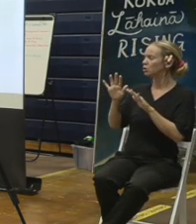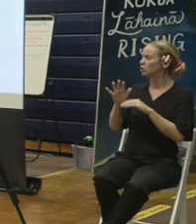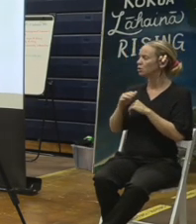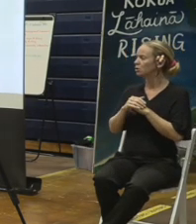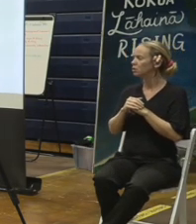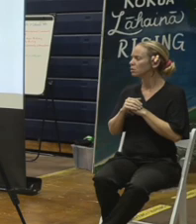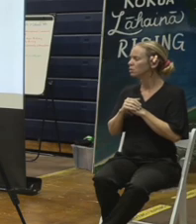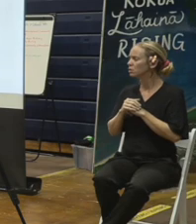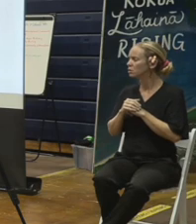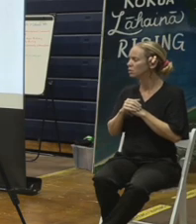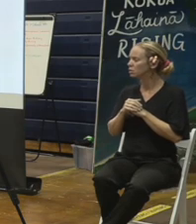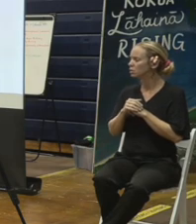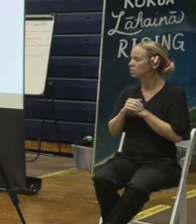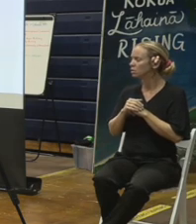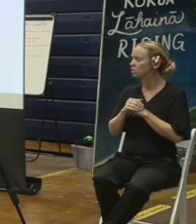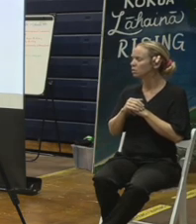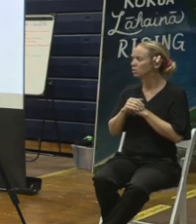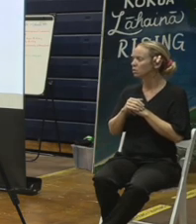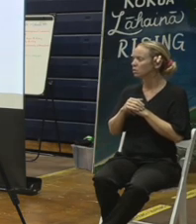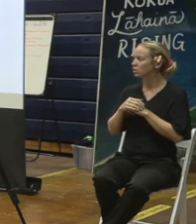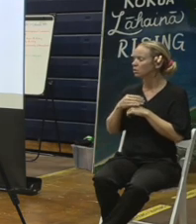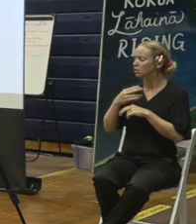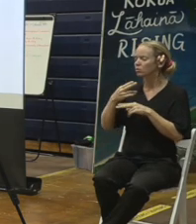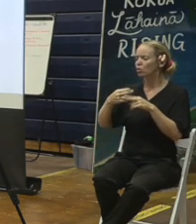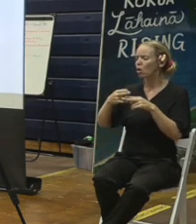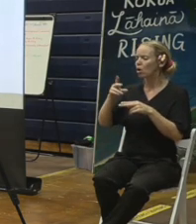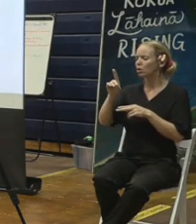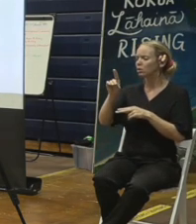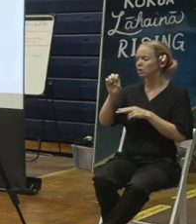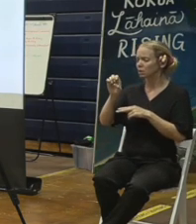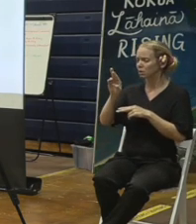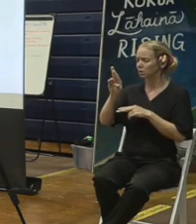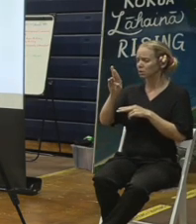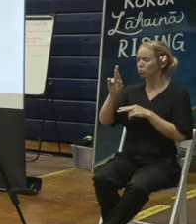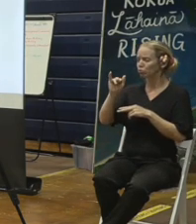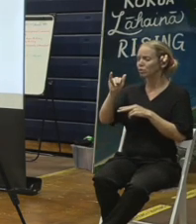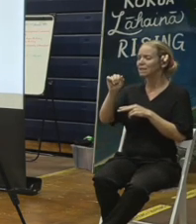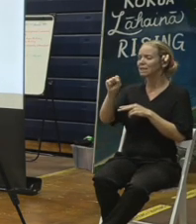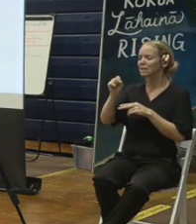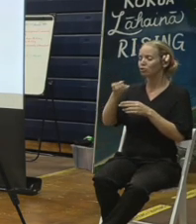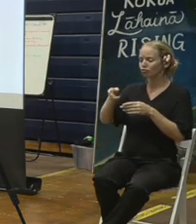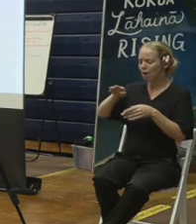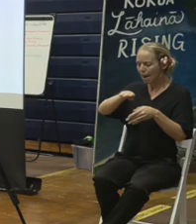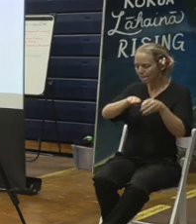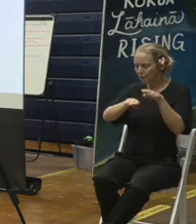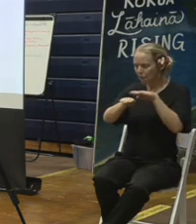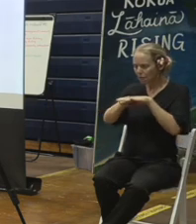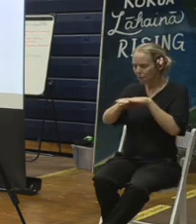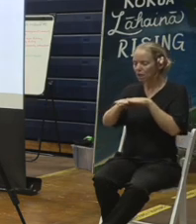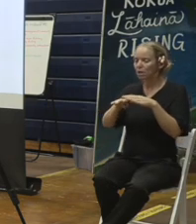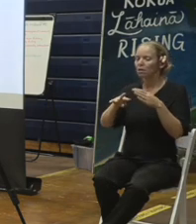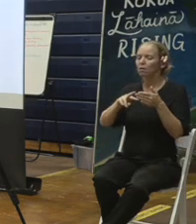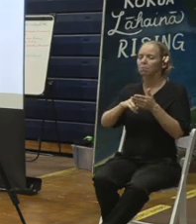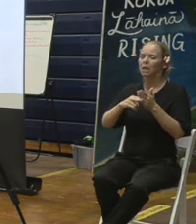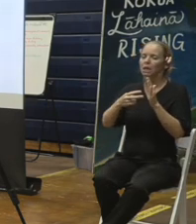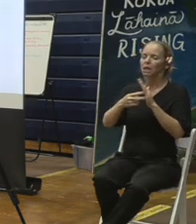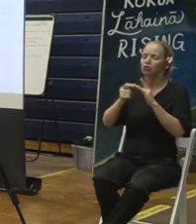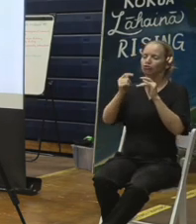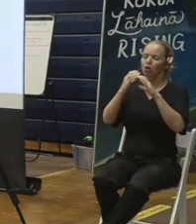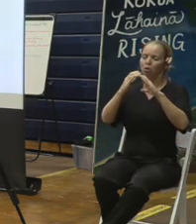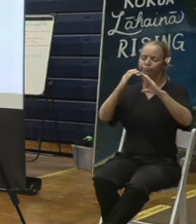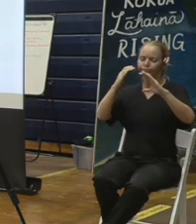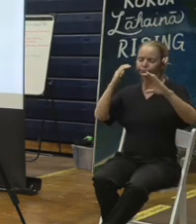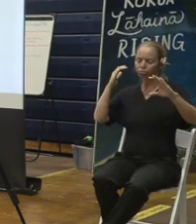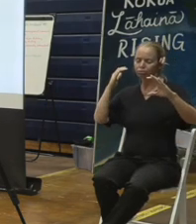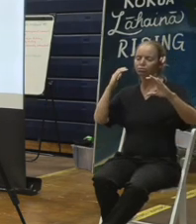And essentially, if a dump truck or a roll-off container is wrapped with very thick plastic, the material goes into